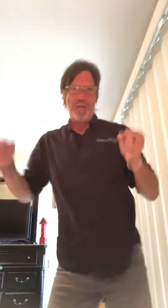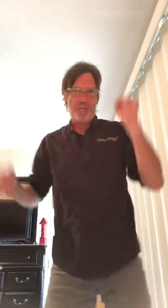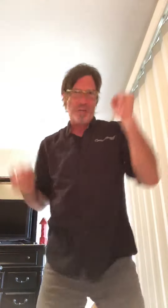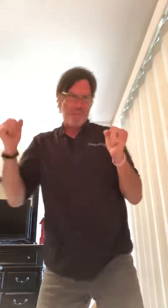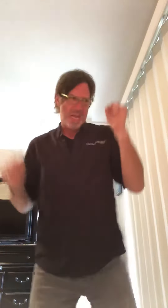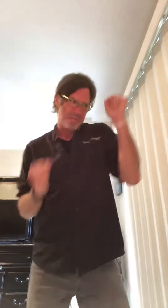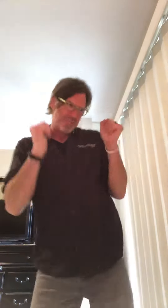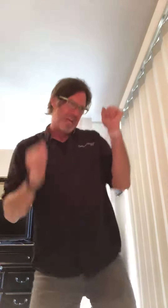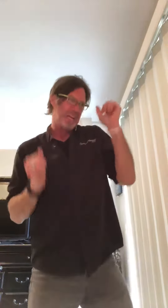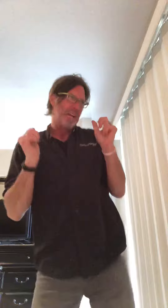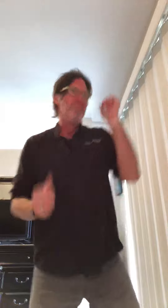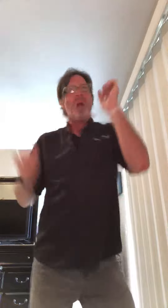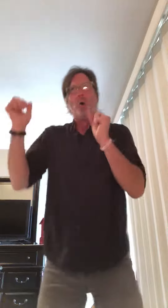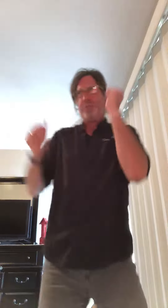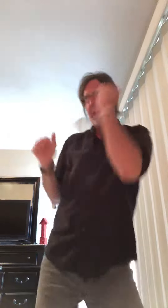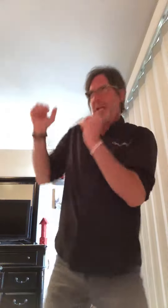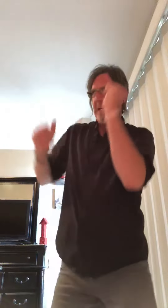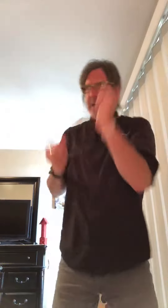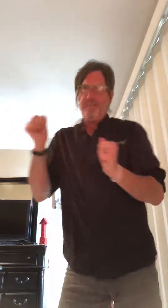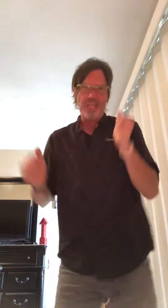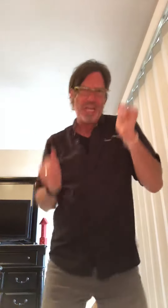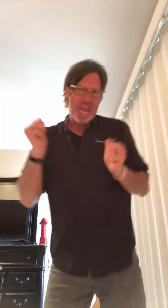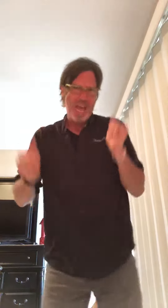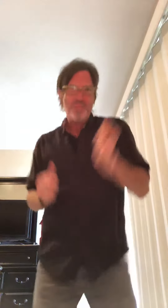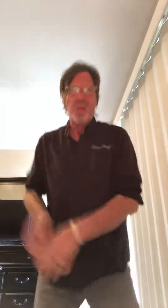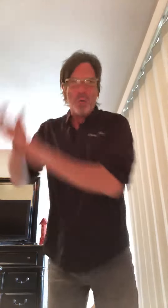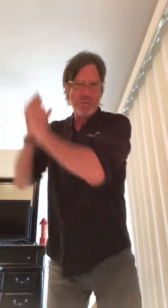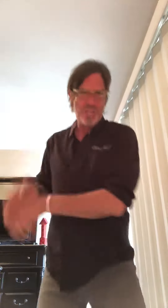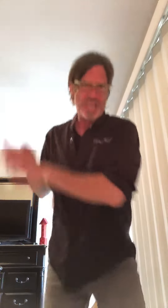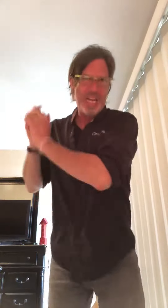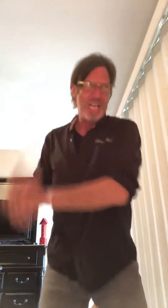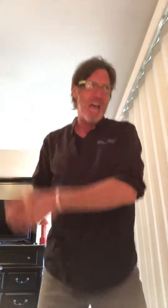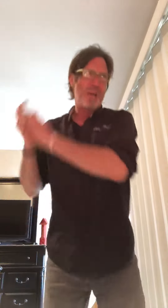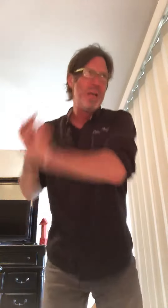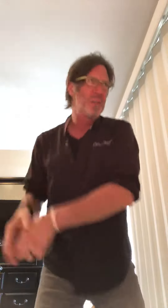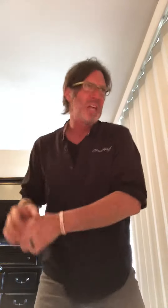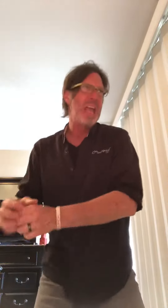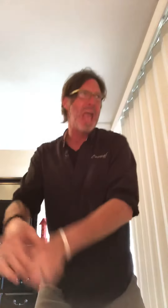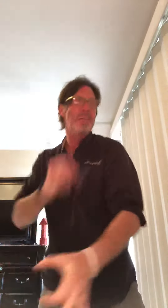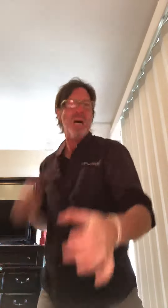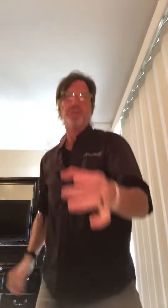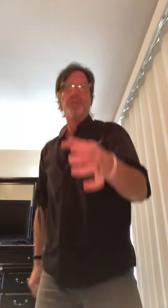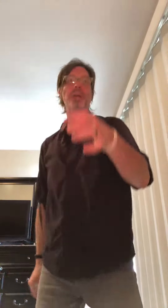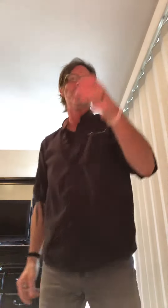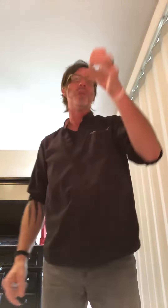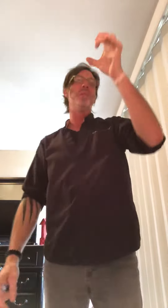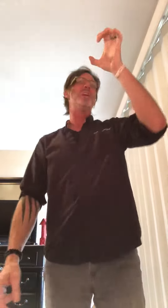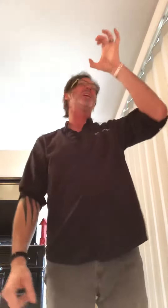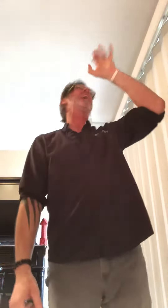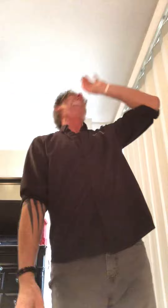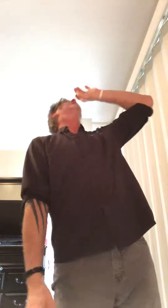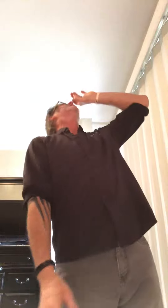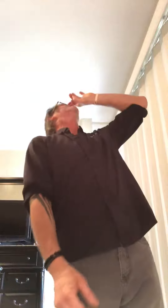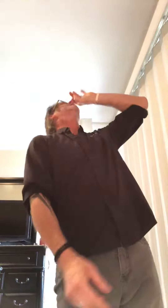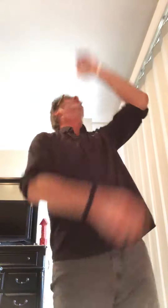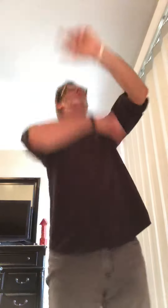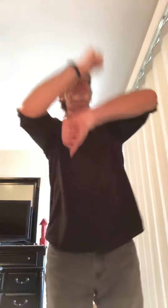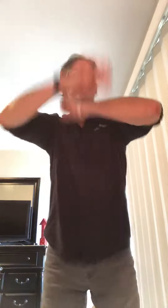shake it, baby, shake it, oh, shake it if you can. We'll shake it like a milkshake and drink it from the can. Rumba